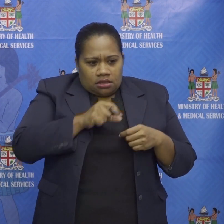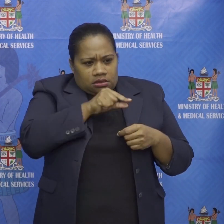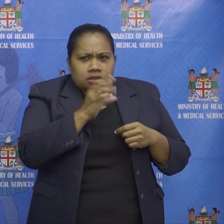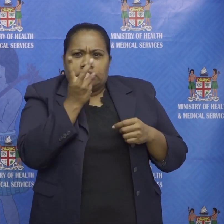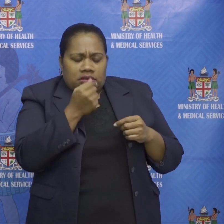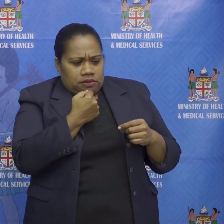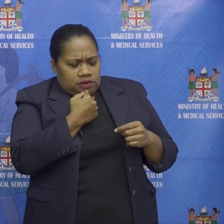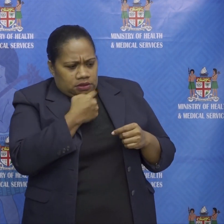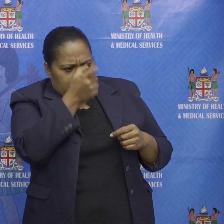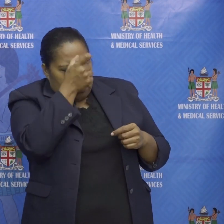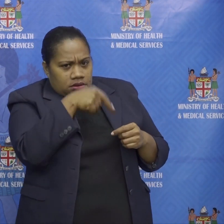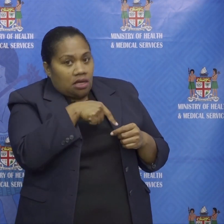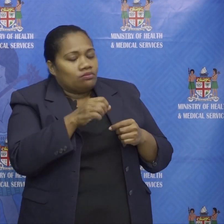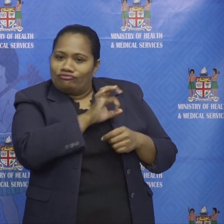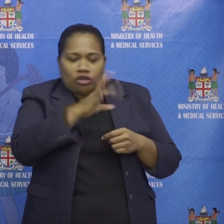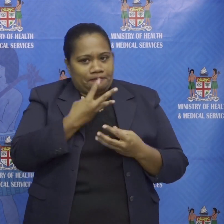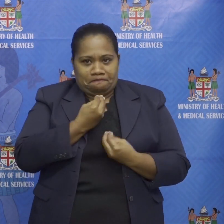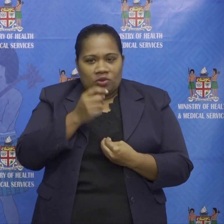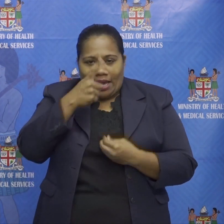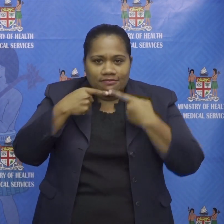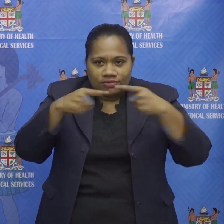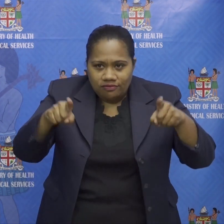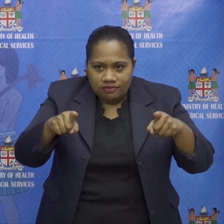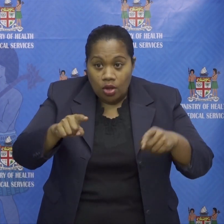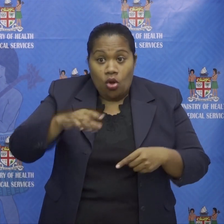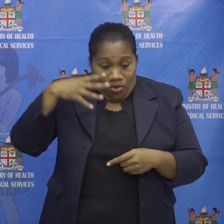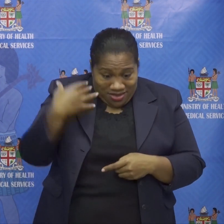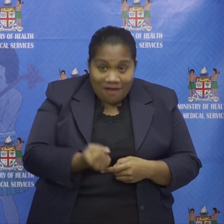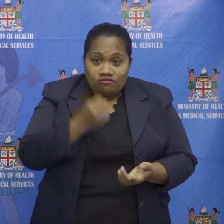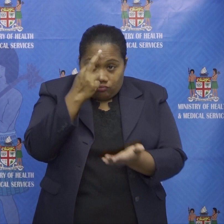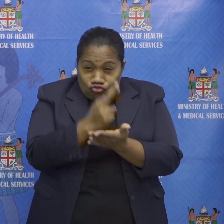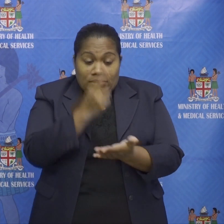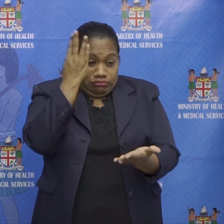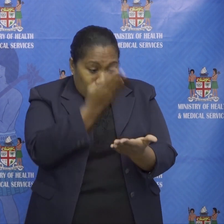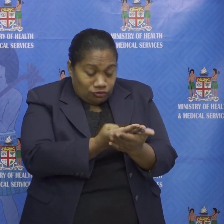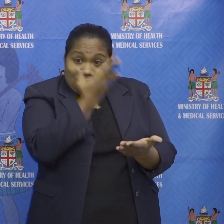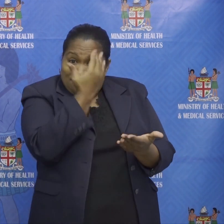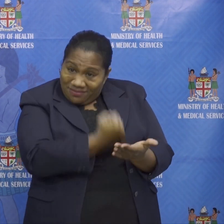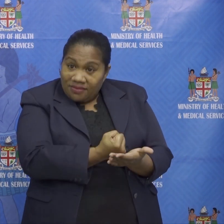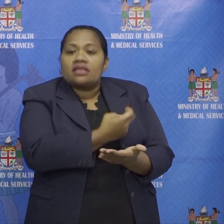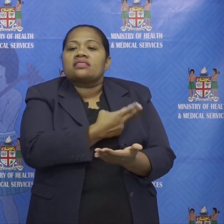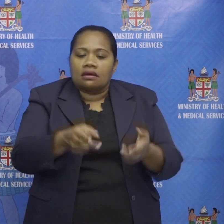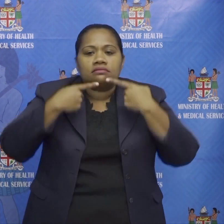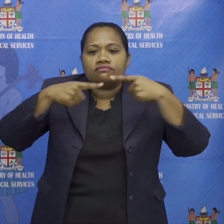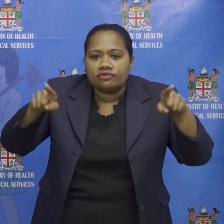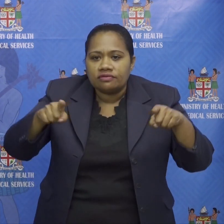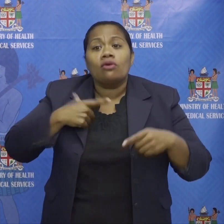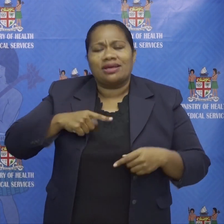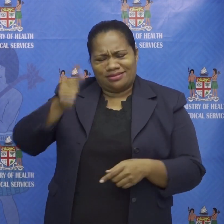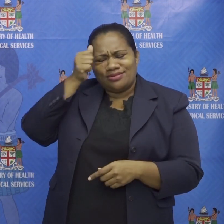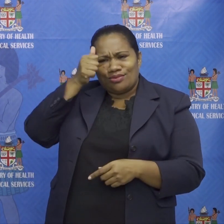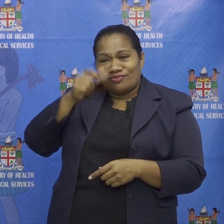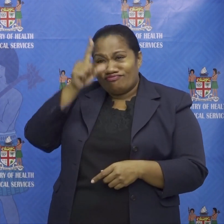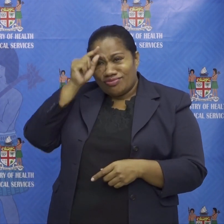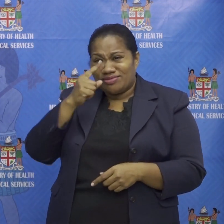instead we will communicate medically verifiable information because i know the virgin people will expect